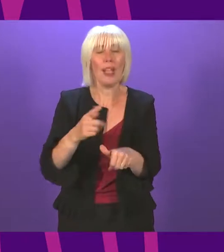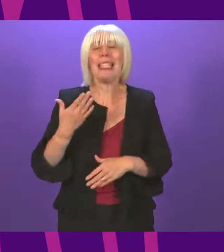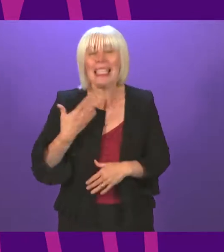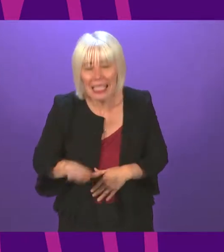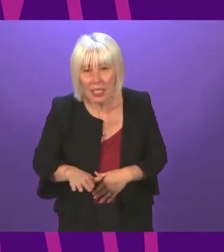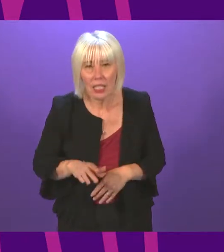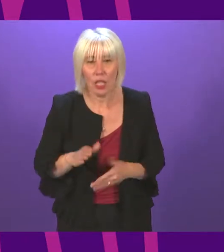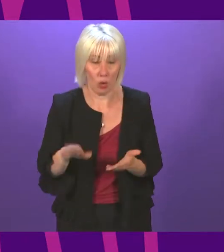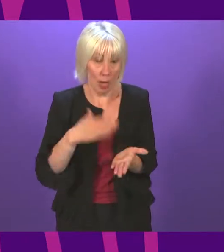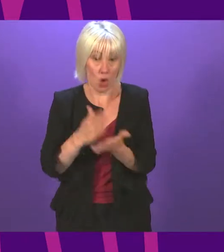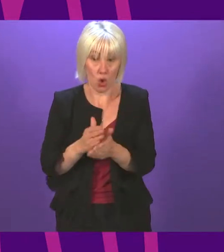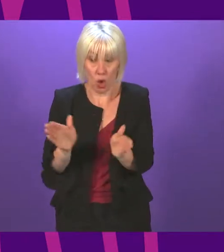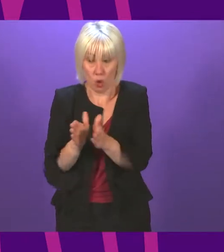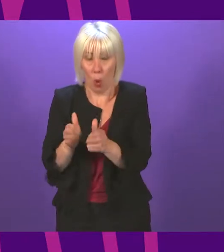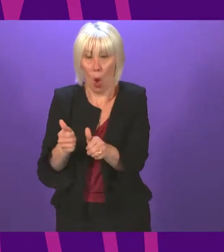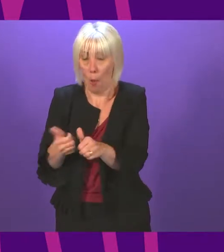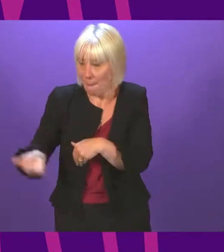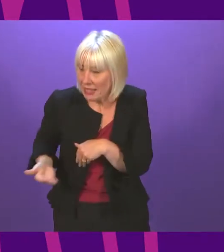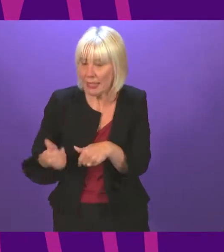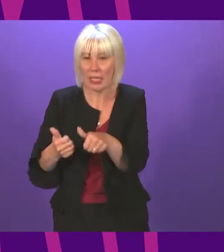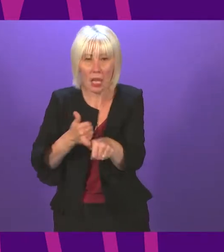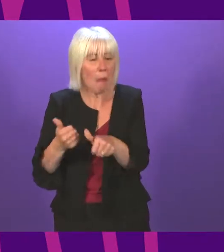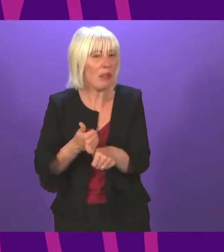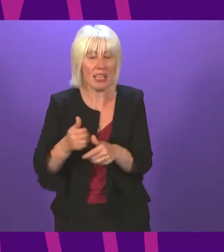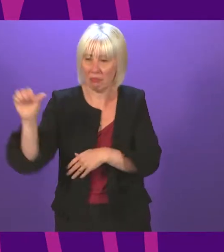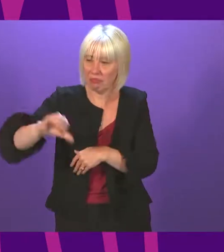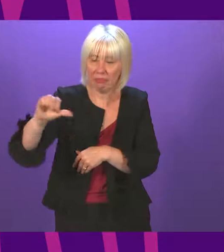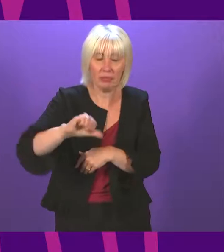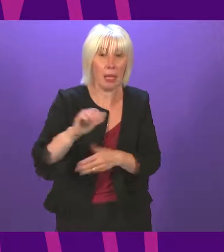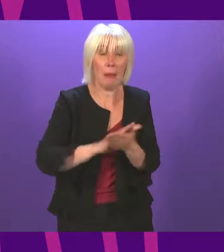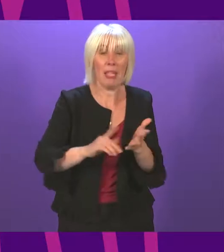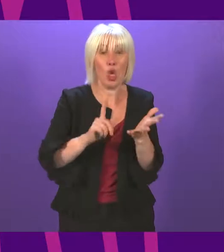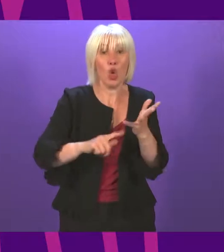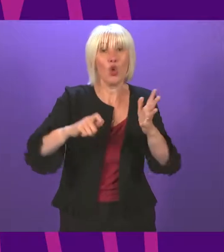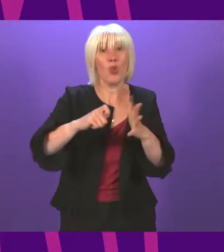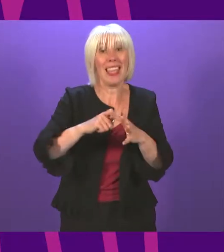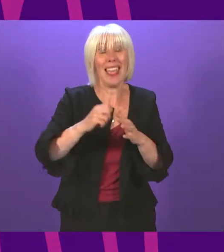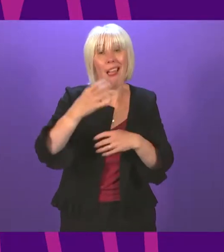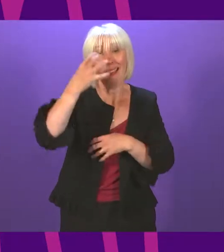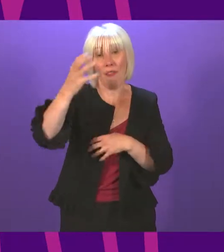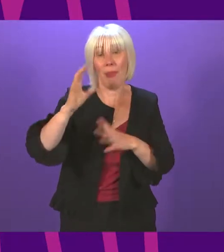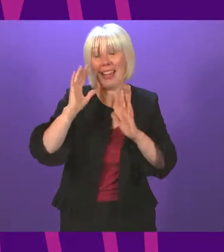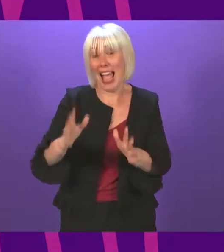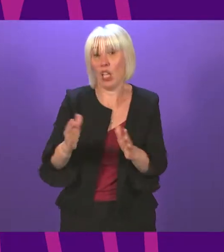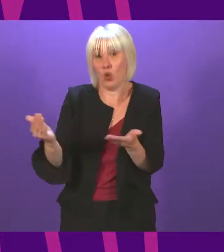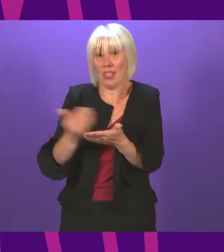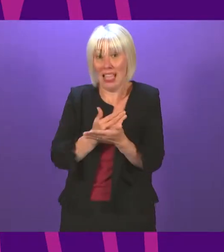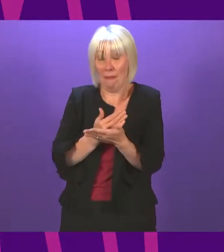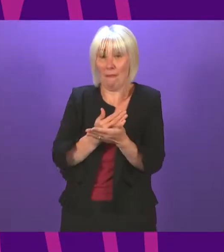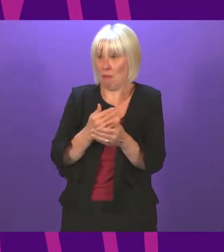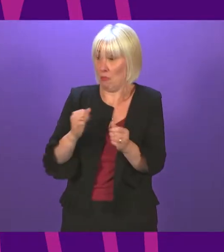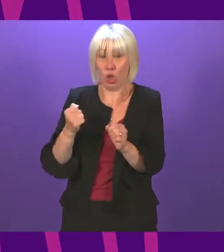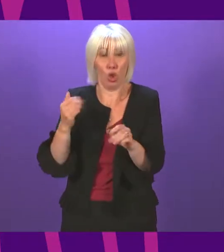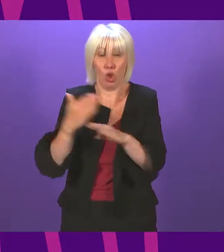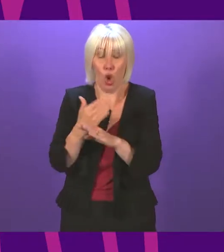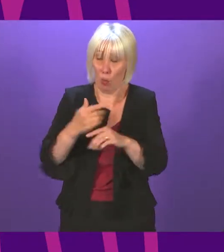to save small firms across Scotland, leaving it for the UK government to save 800,000 jobs and over 150,000 small firms